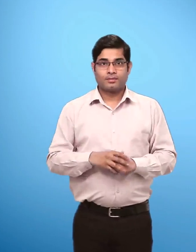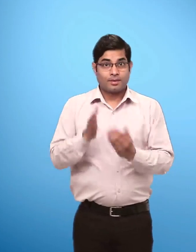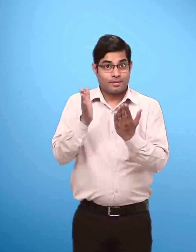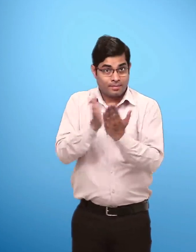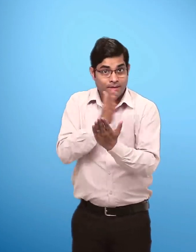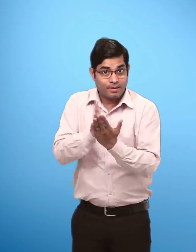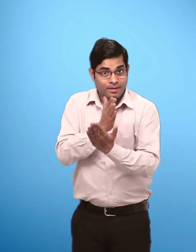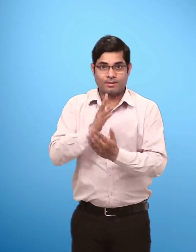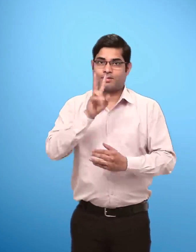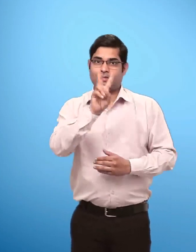Page 22